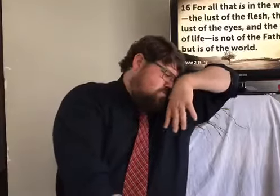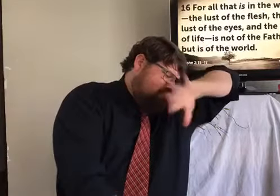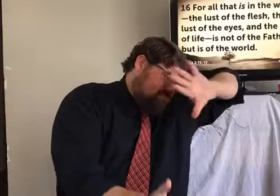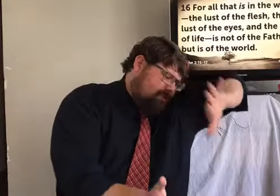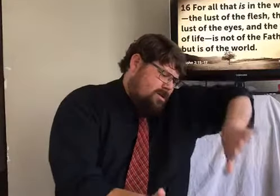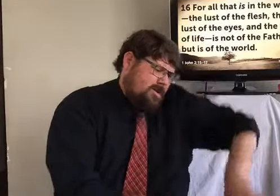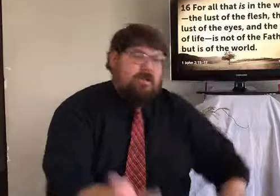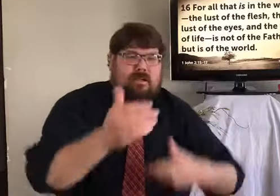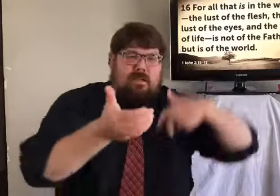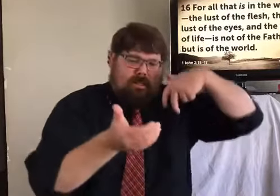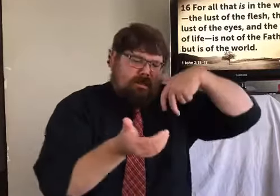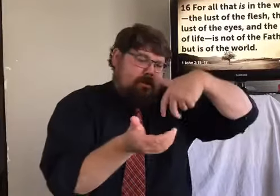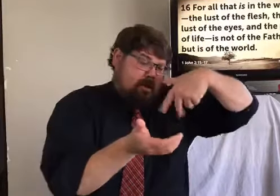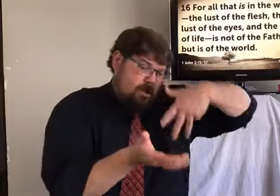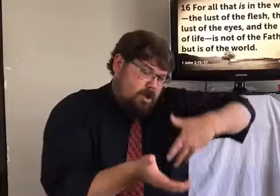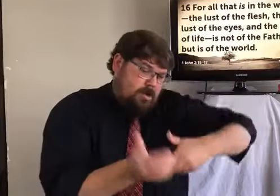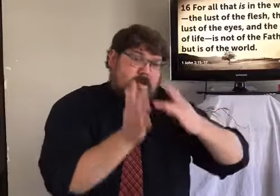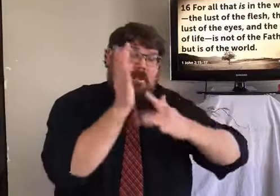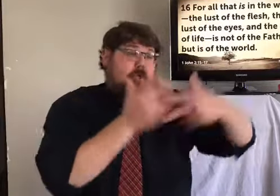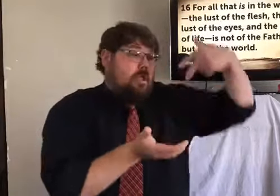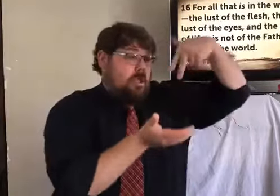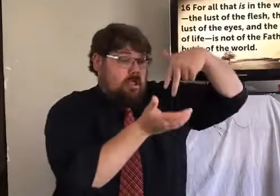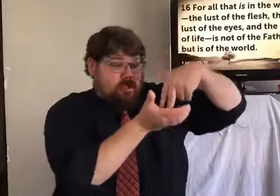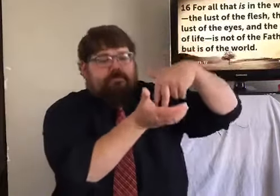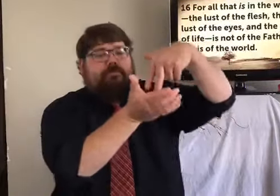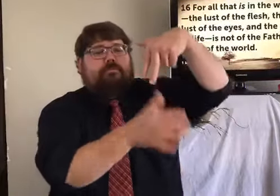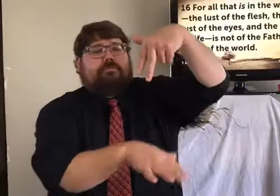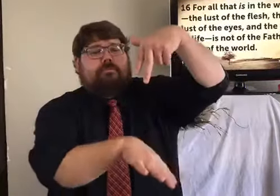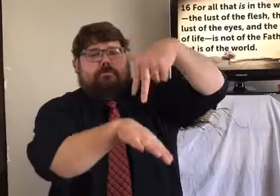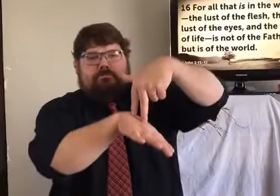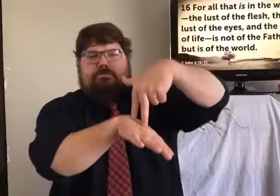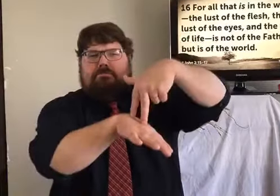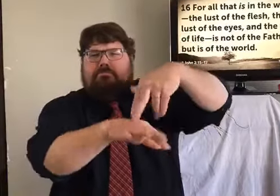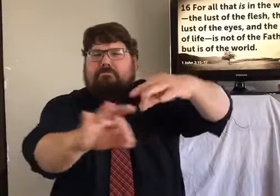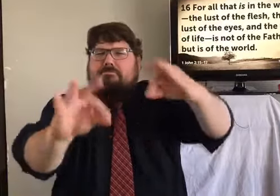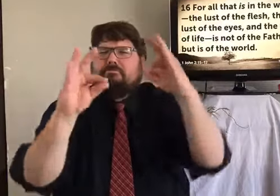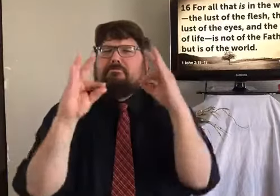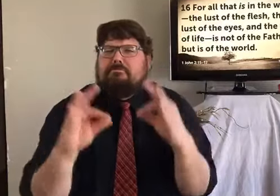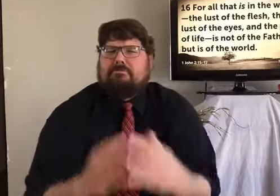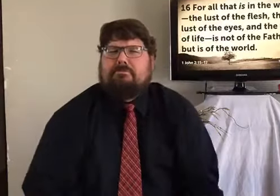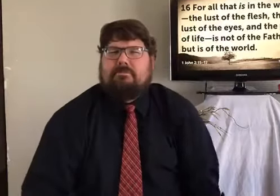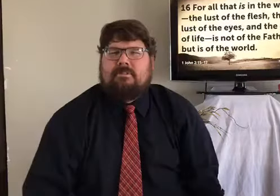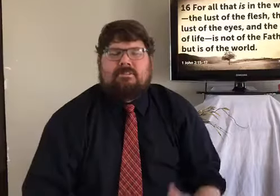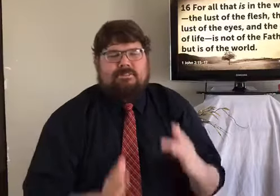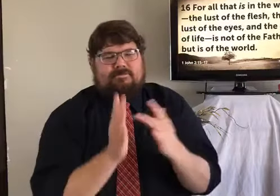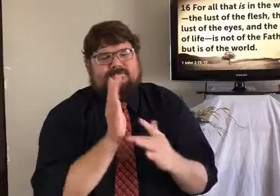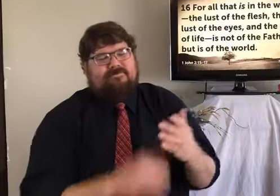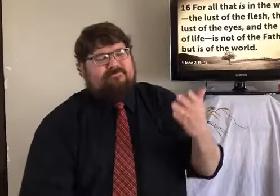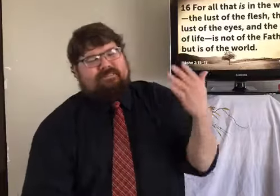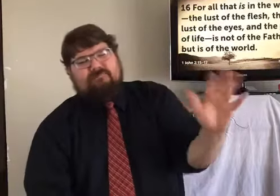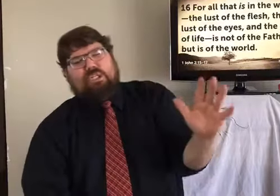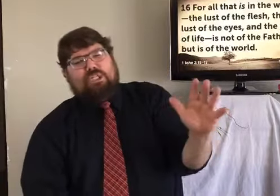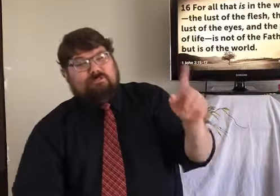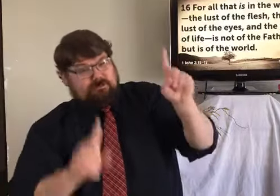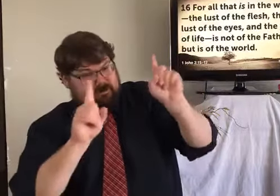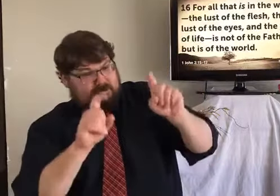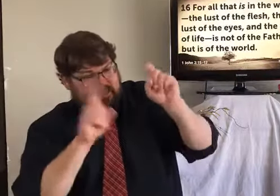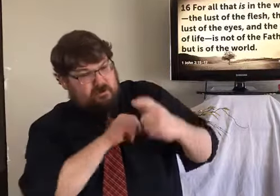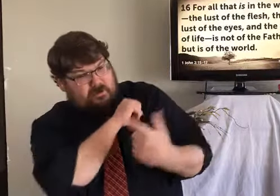angels will be sure to come and bear you up and catch you so that you don't fall and hurt